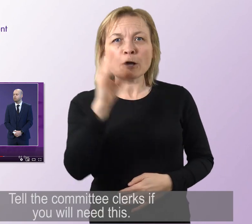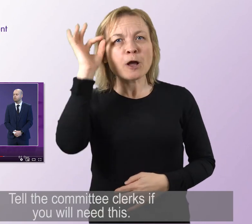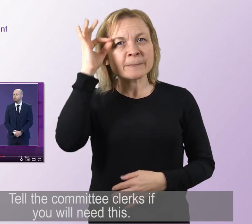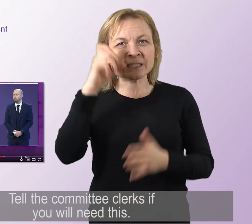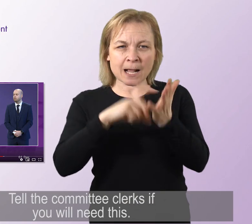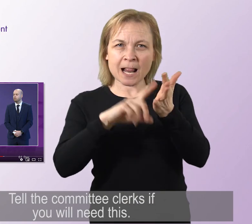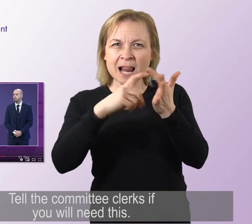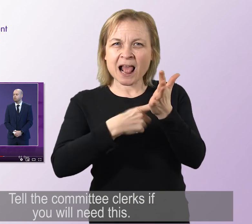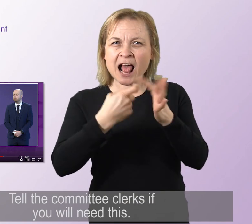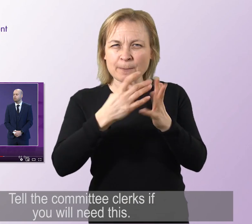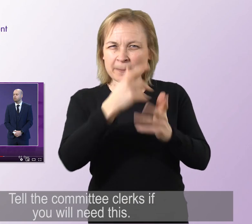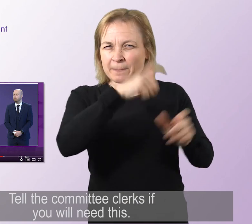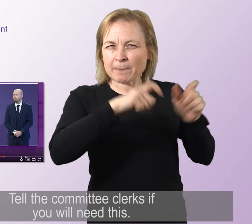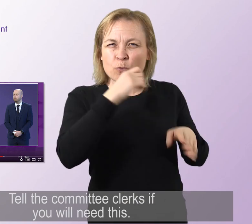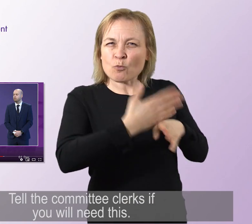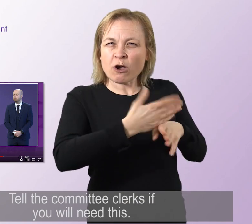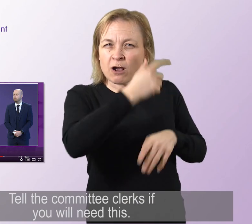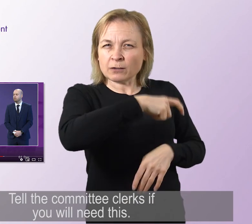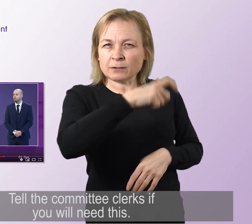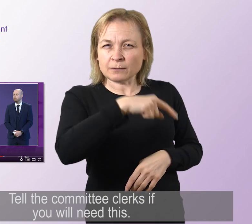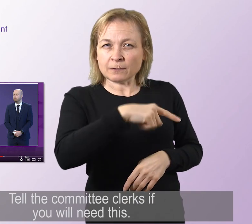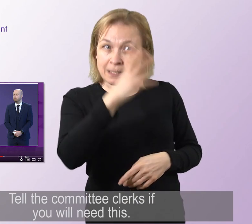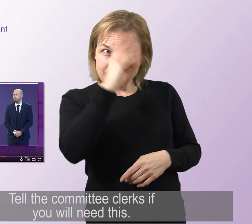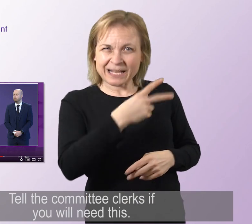Tell the committee clerks if you will need this